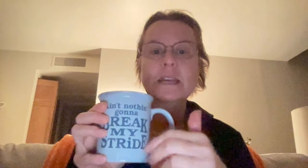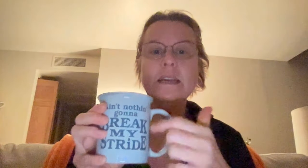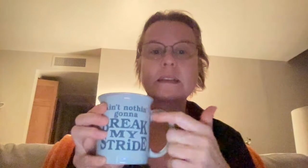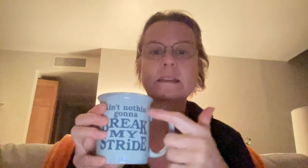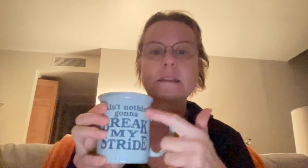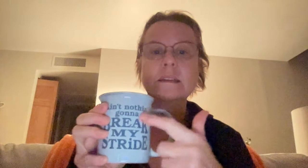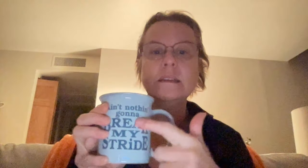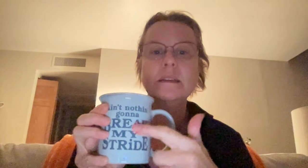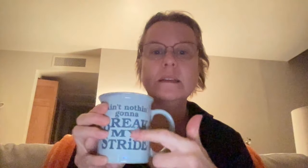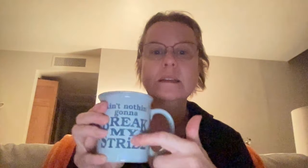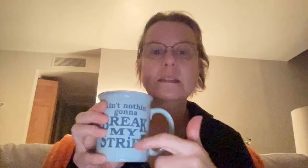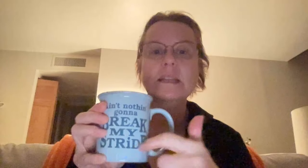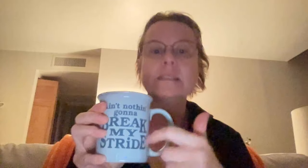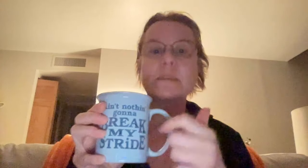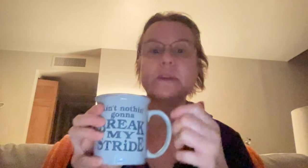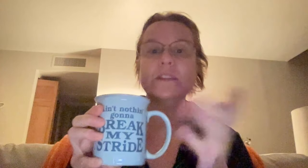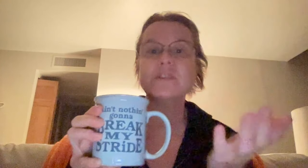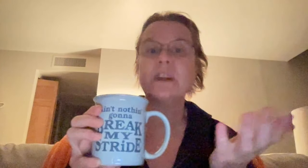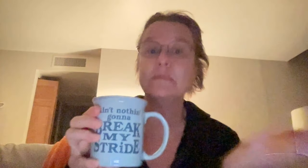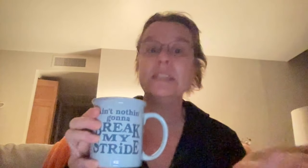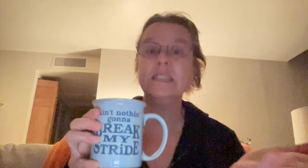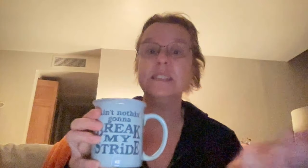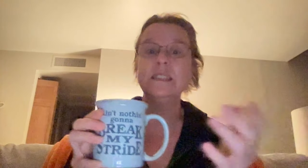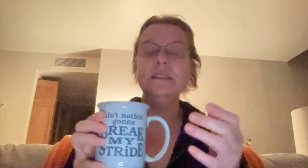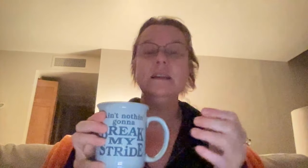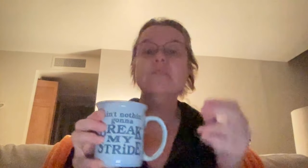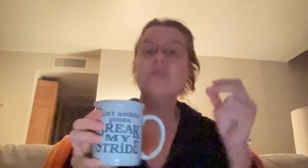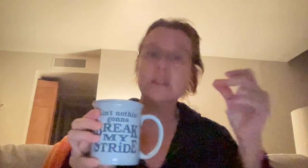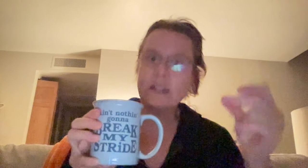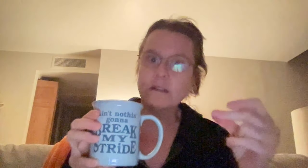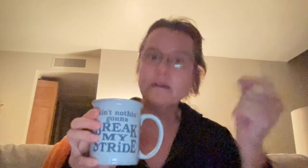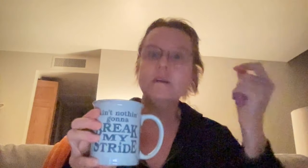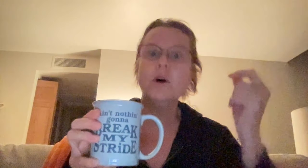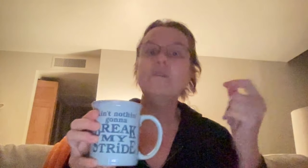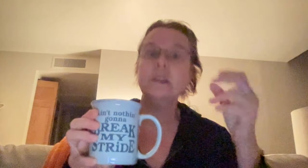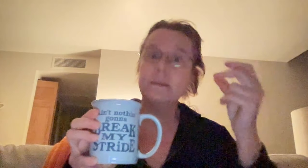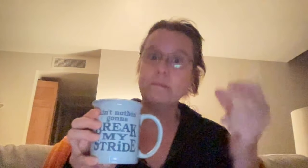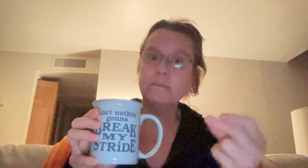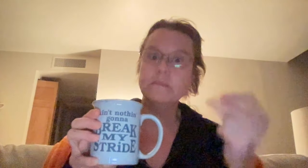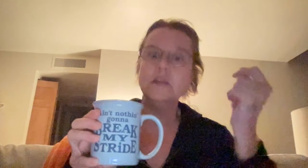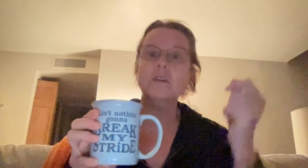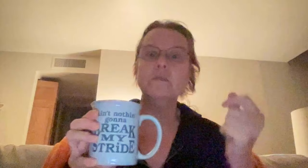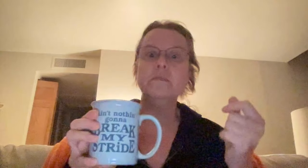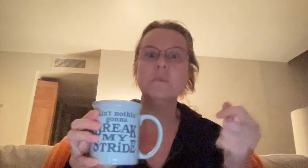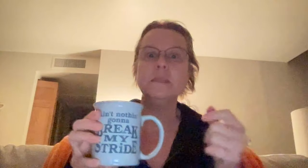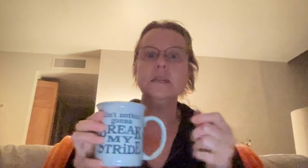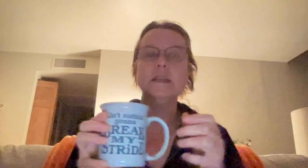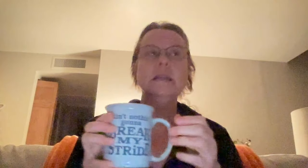you can, things can break your stride pretty easily for like a, hopefully, you know, momentary